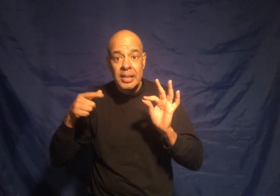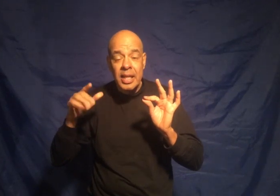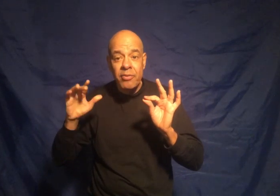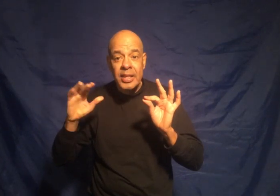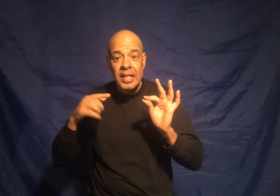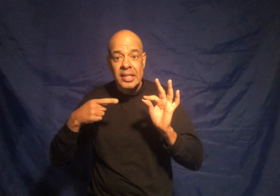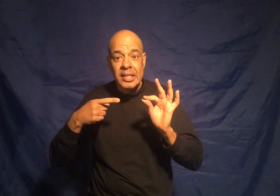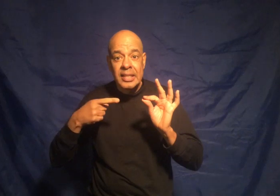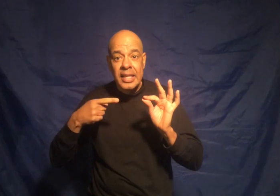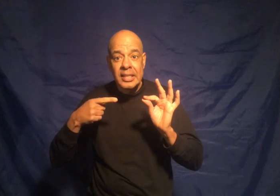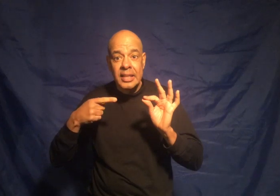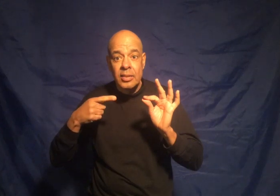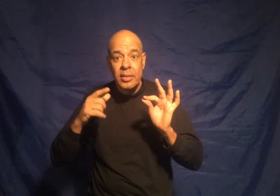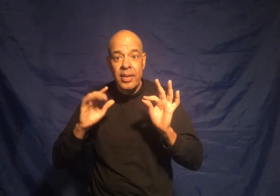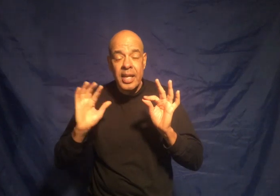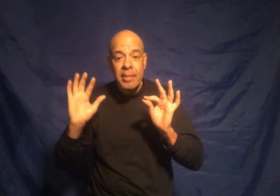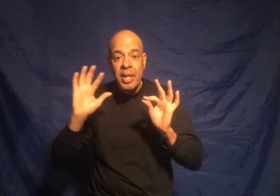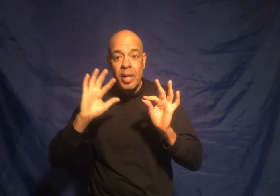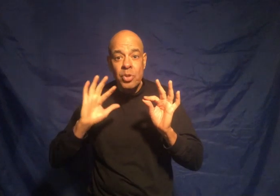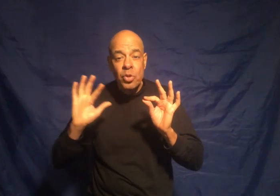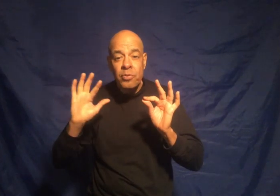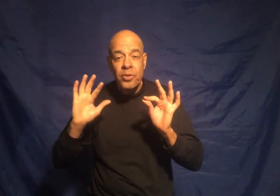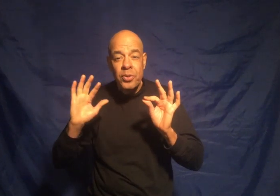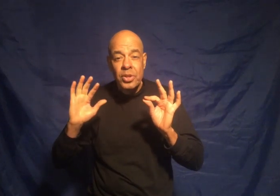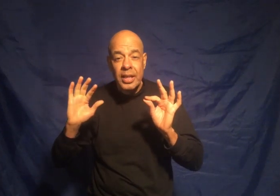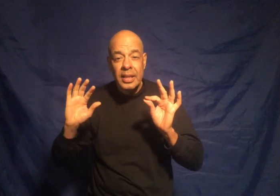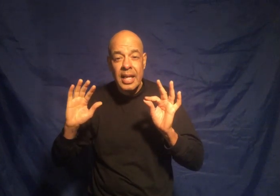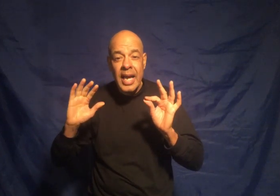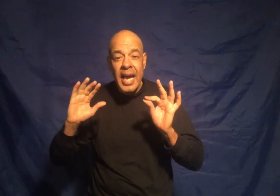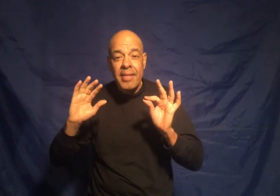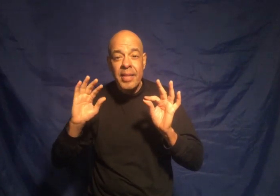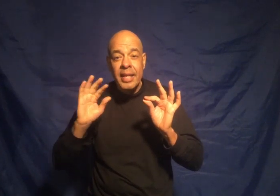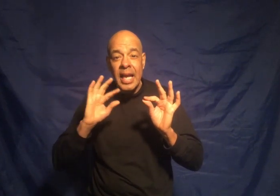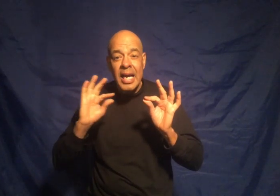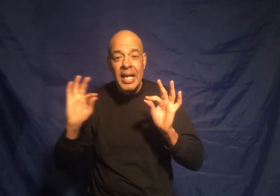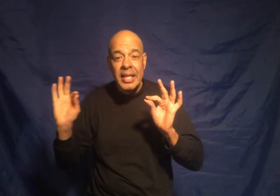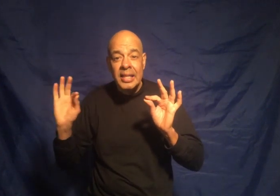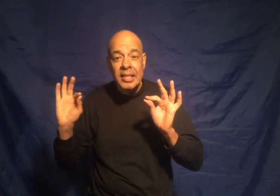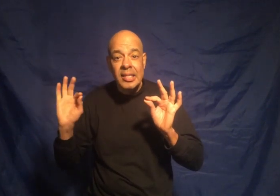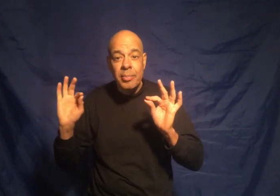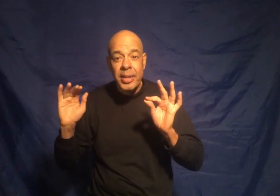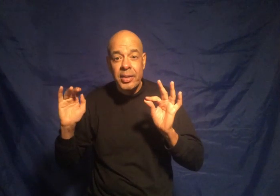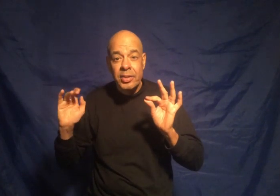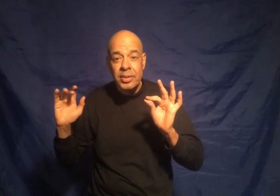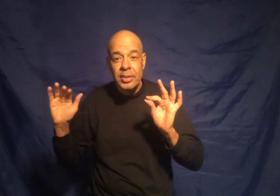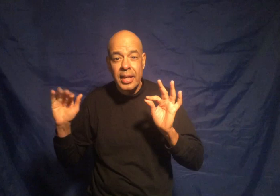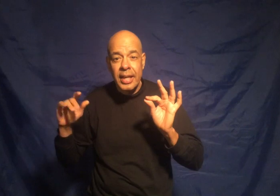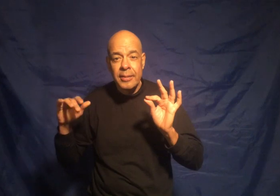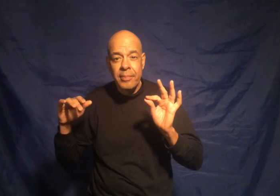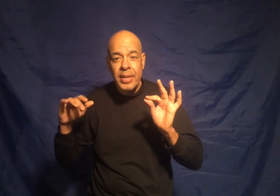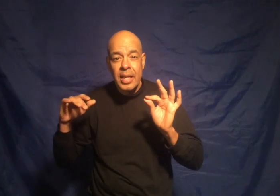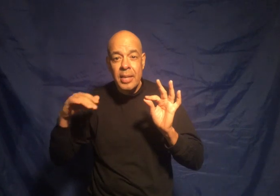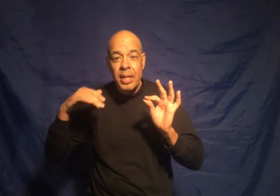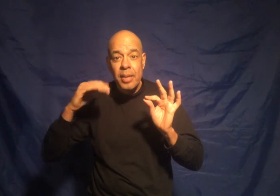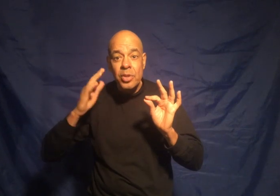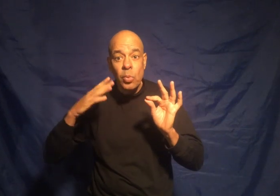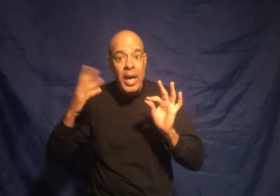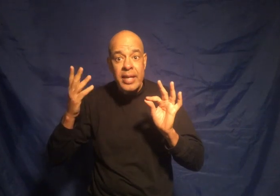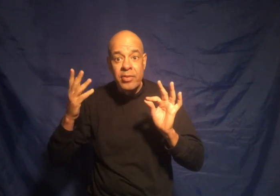if it doesn't stay still it becomes confusing and the line disappears okay it becomes a wave it